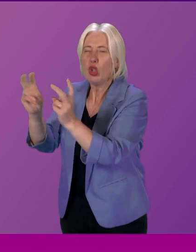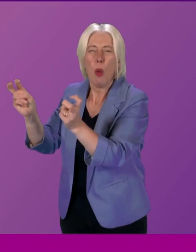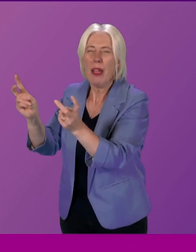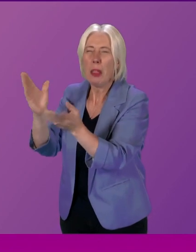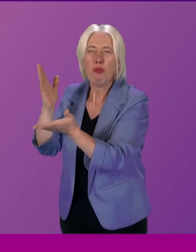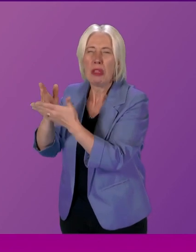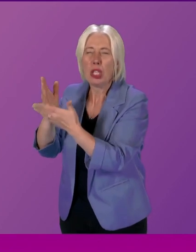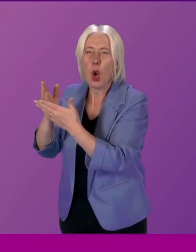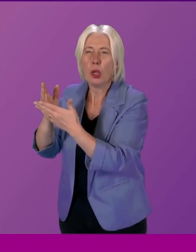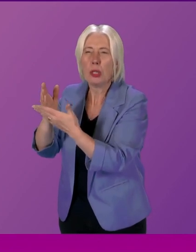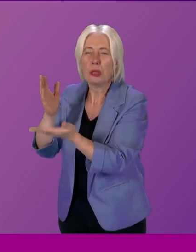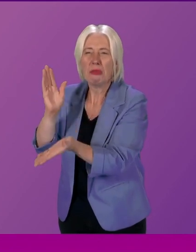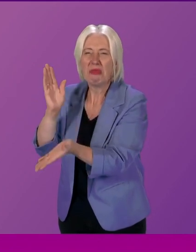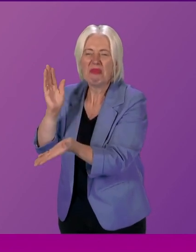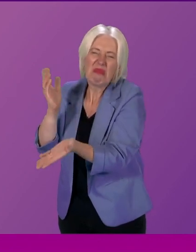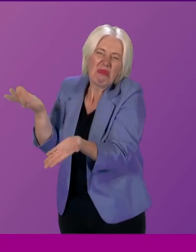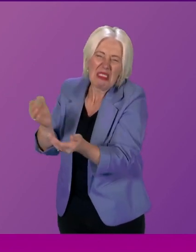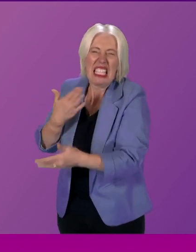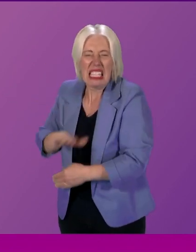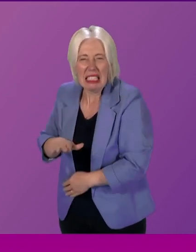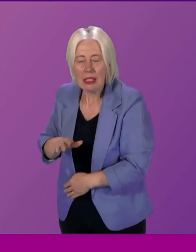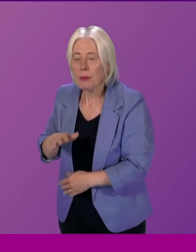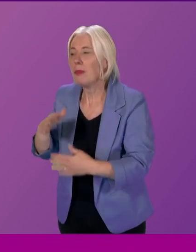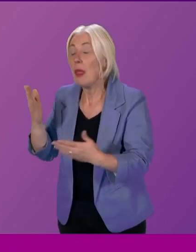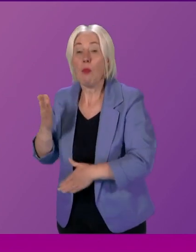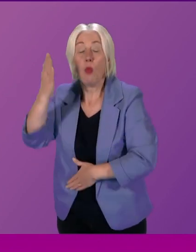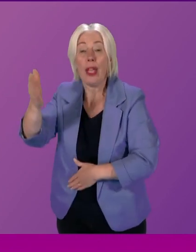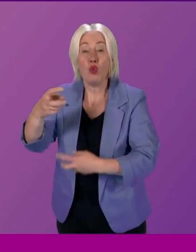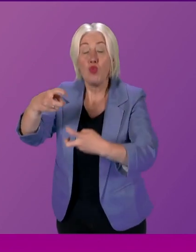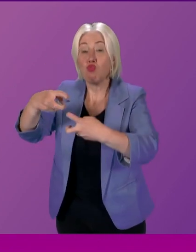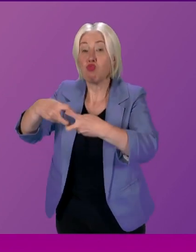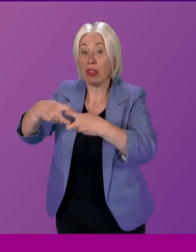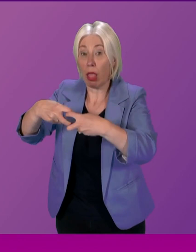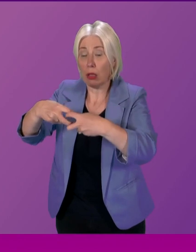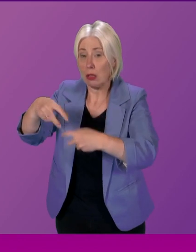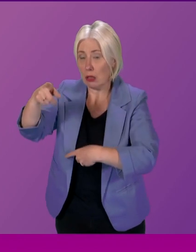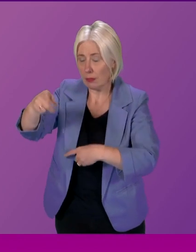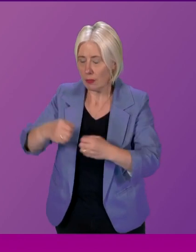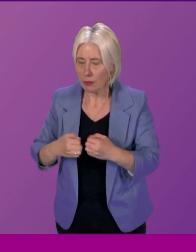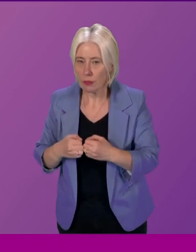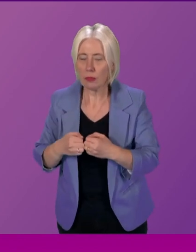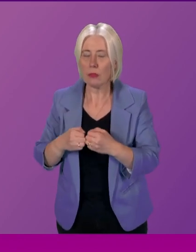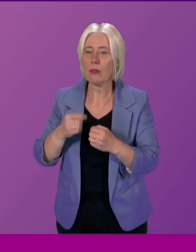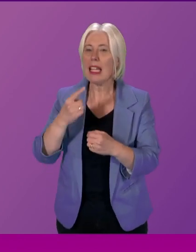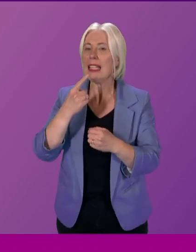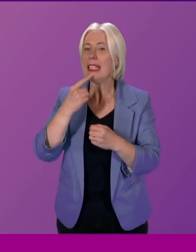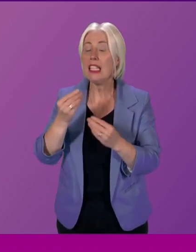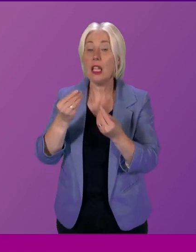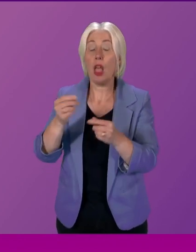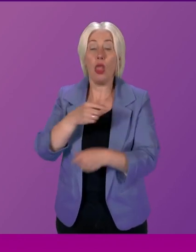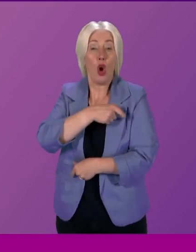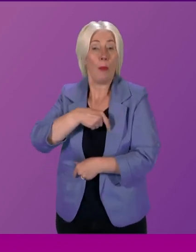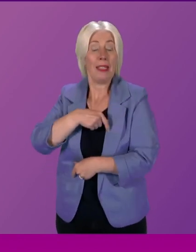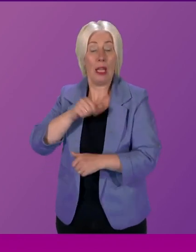spoke to the country of Brussels, where they've embedded deliberative democracy into their committee